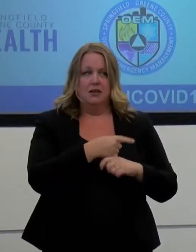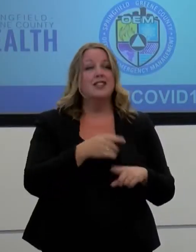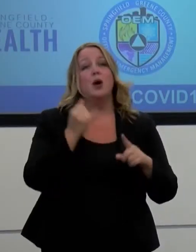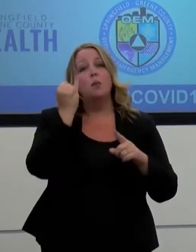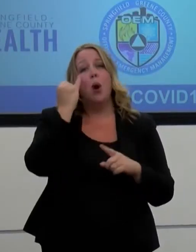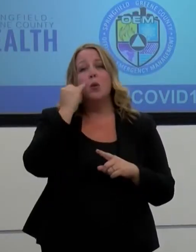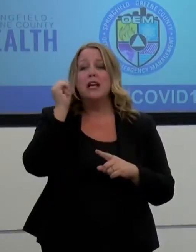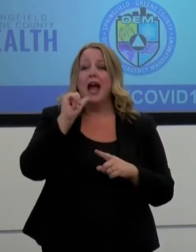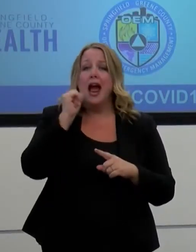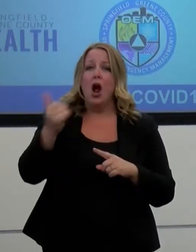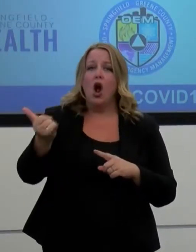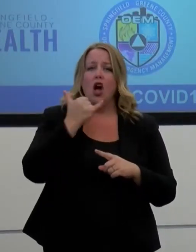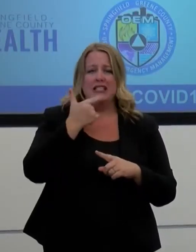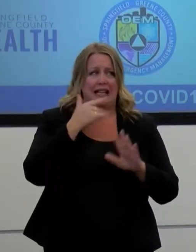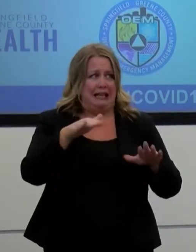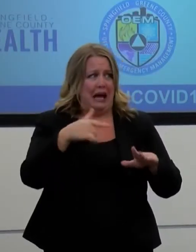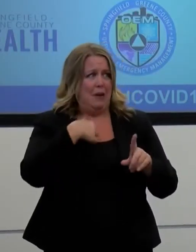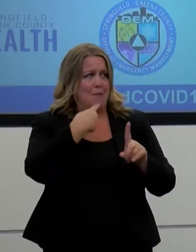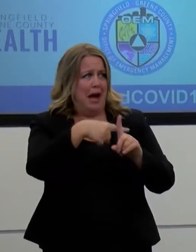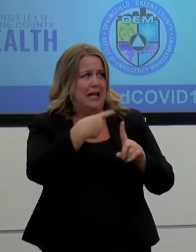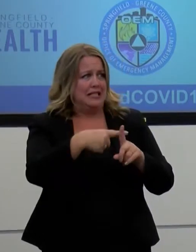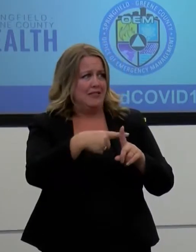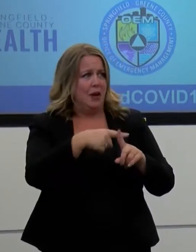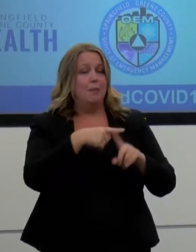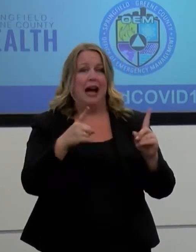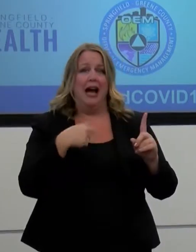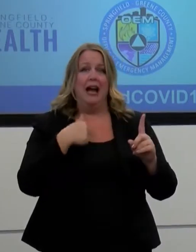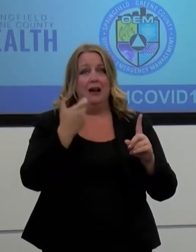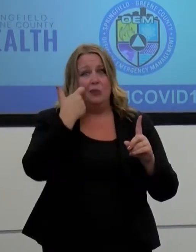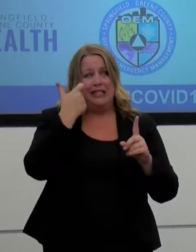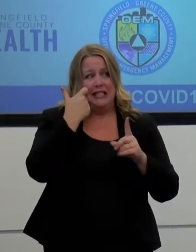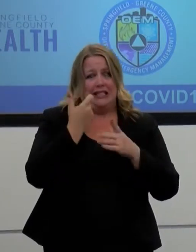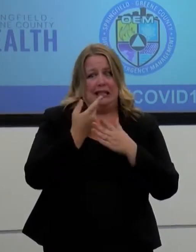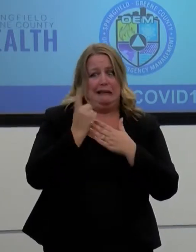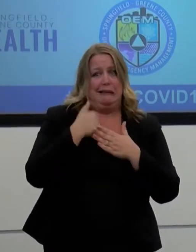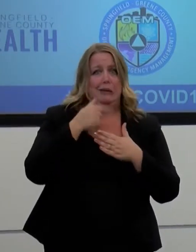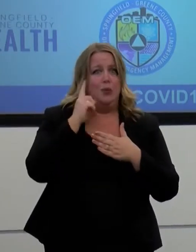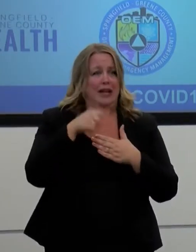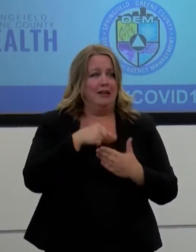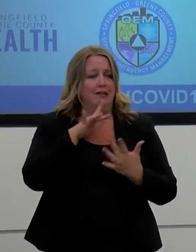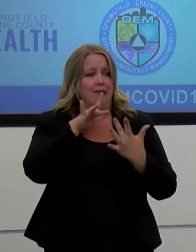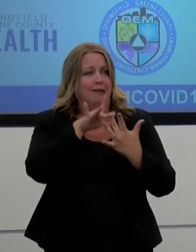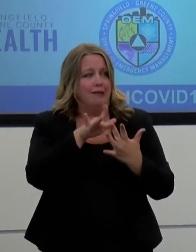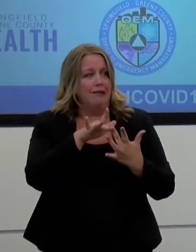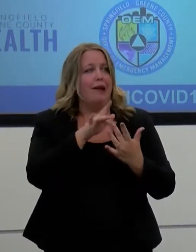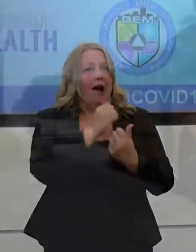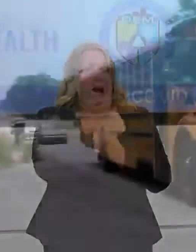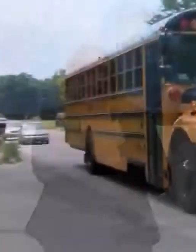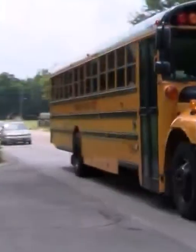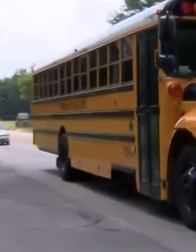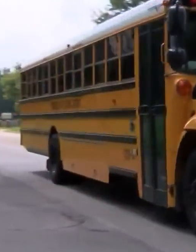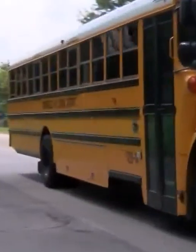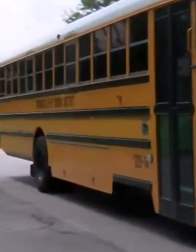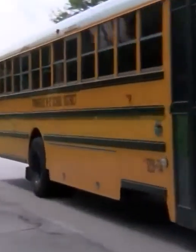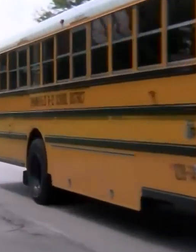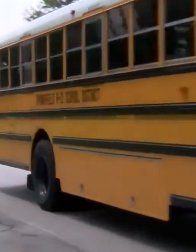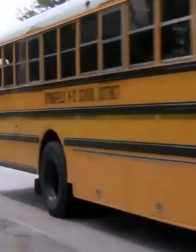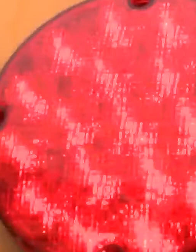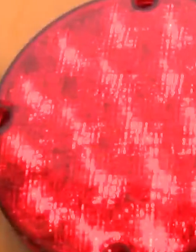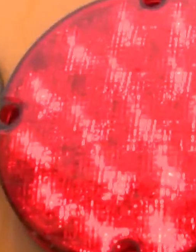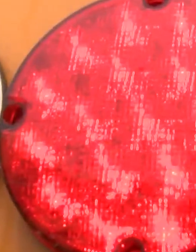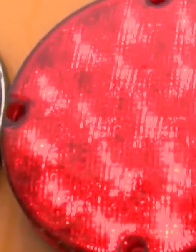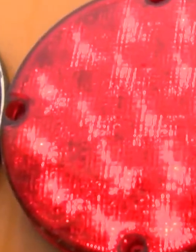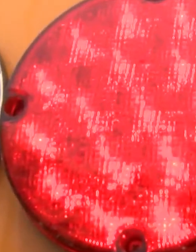lunch while sitting close together and hugged afterwards, you're a close contact who should quarantine. And Springfield Public